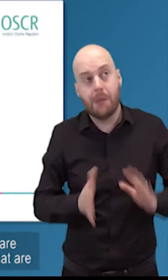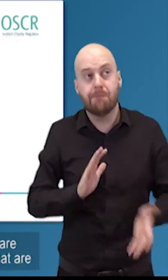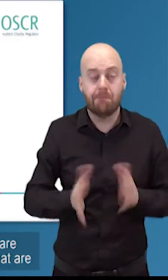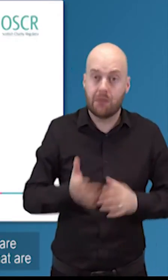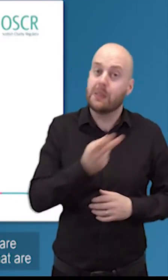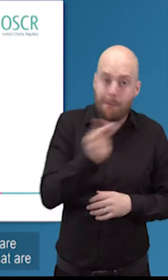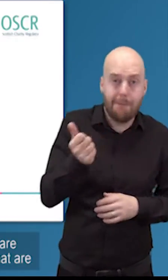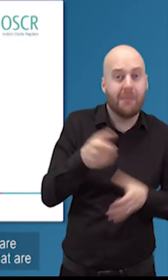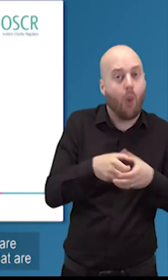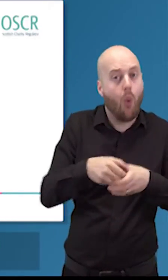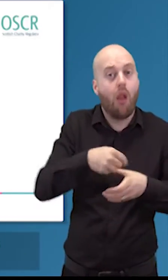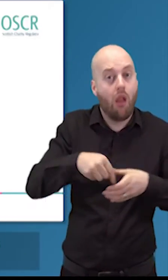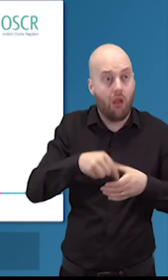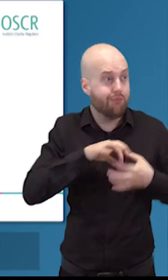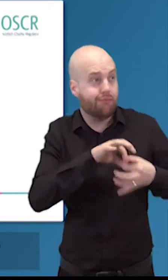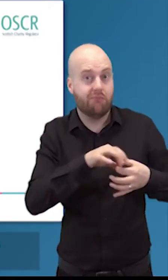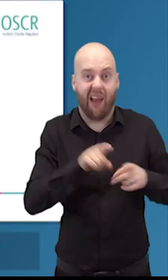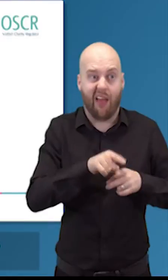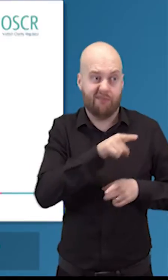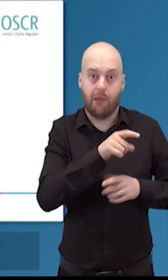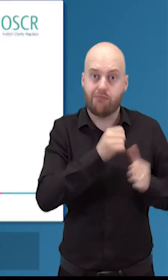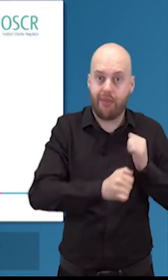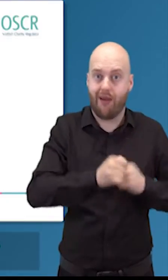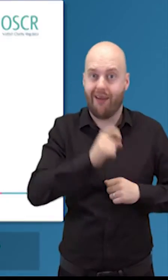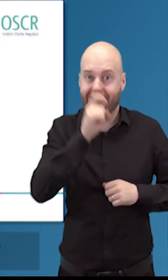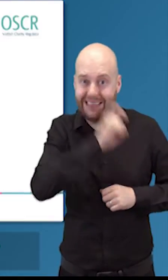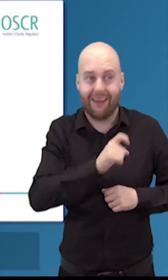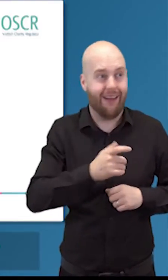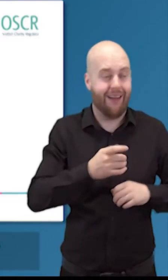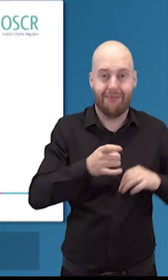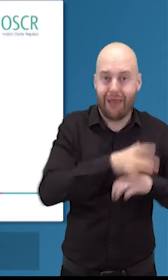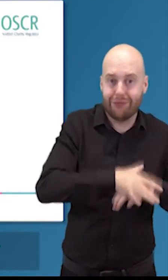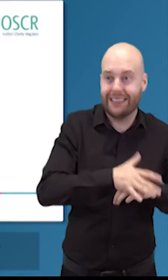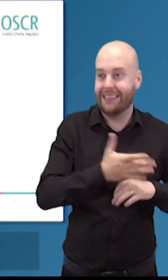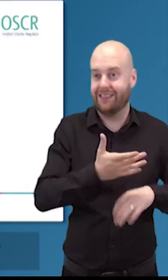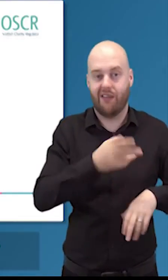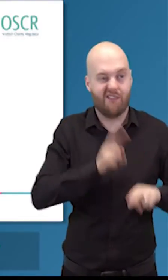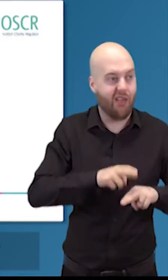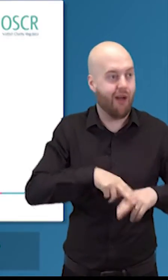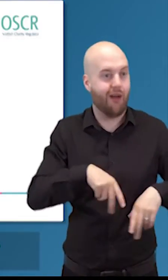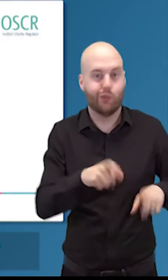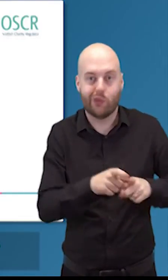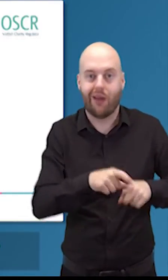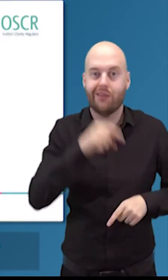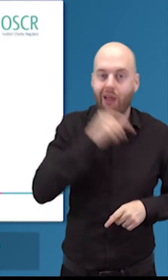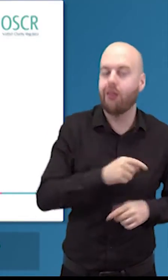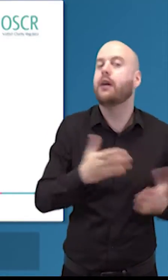you've got a very small number of trustees that are very personally connected married brothers and sisters fathers and daughters so if